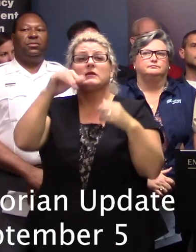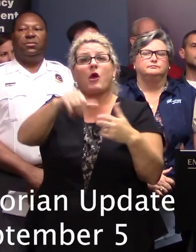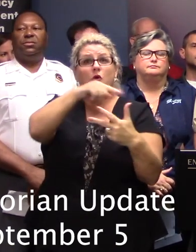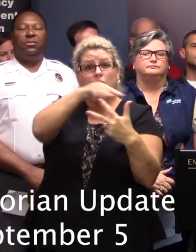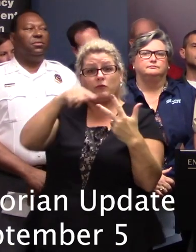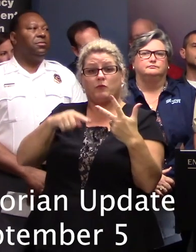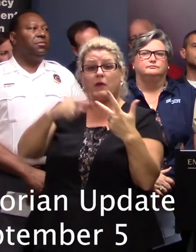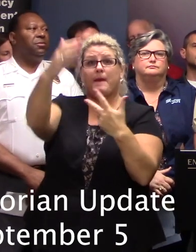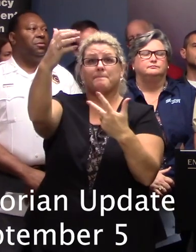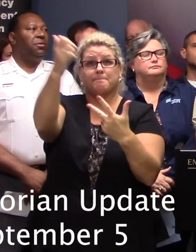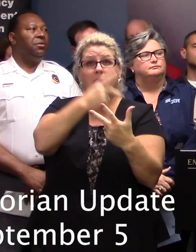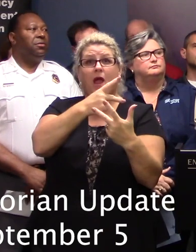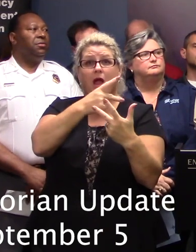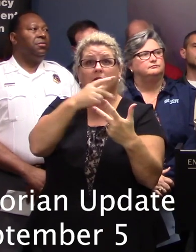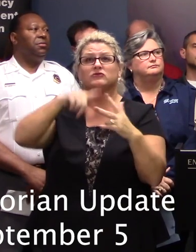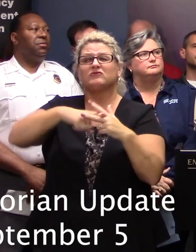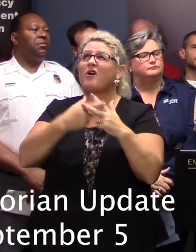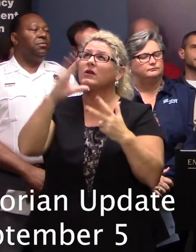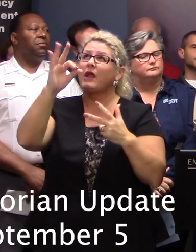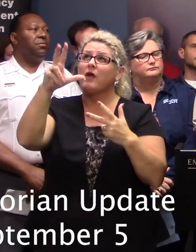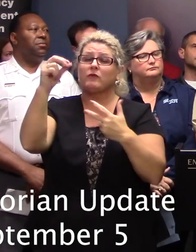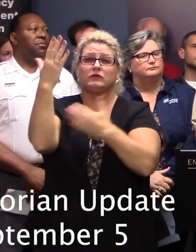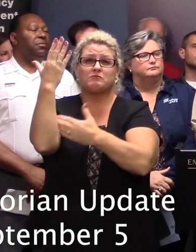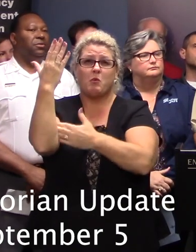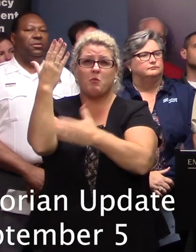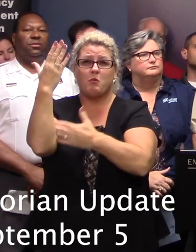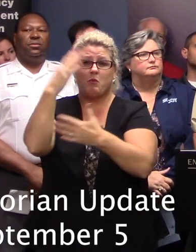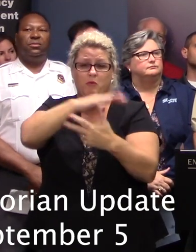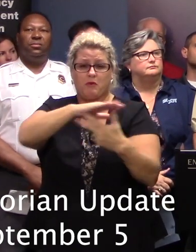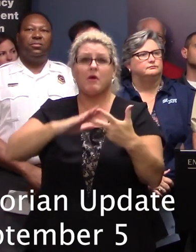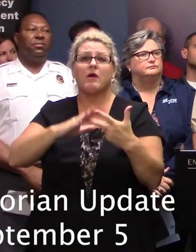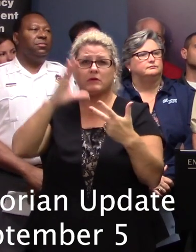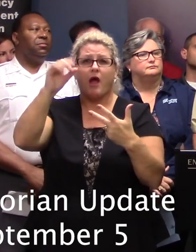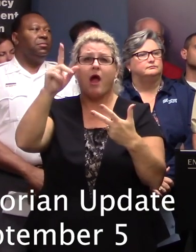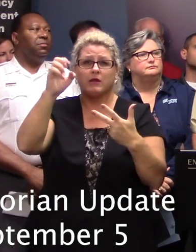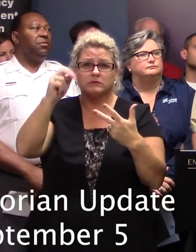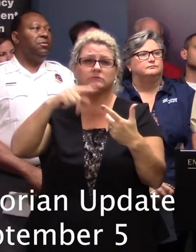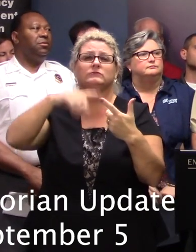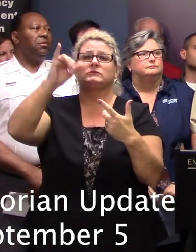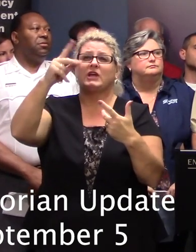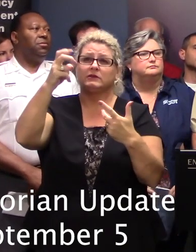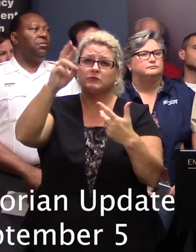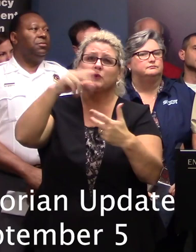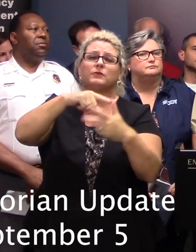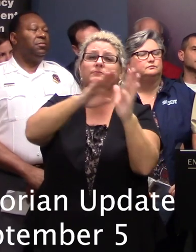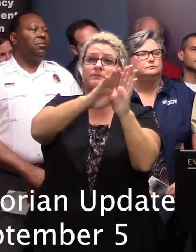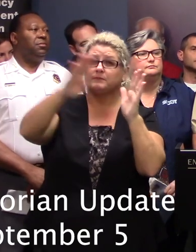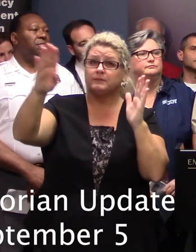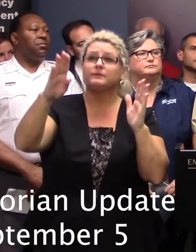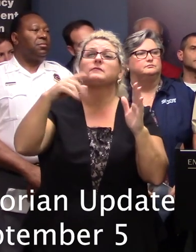They started those patrols at 9.30 this morning in the southern conglomerate, which is Colleton, Jasper, and Beaufort counties.